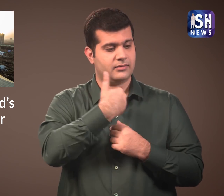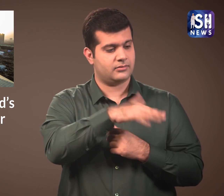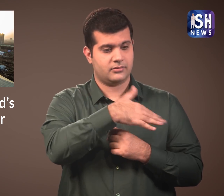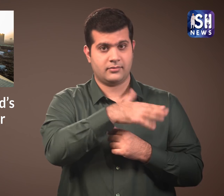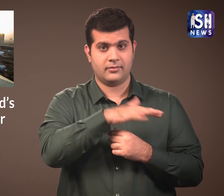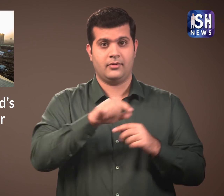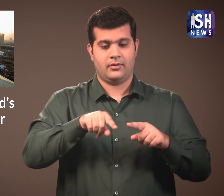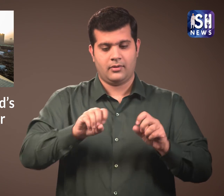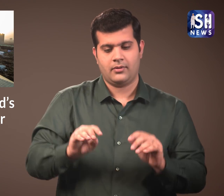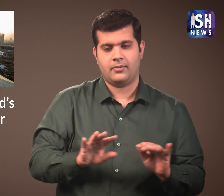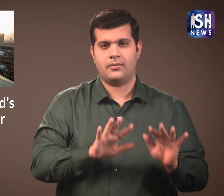and makes the air light.